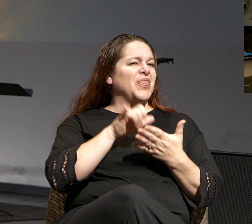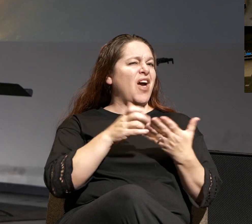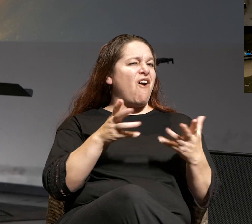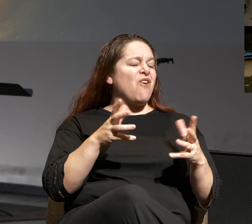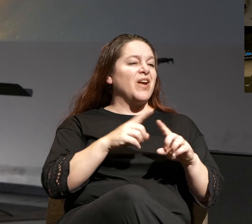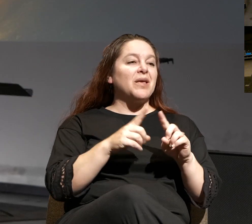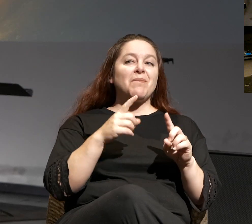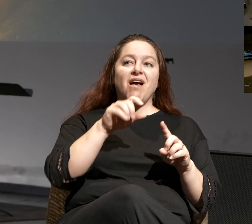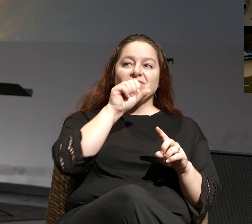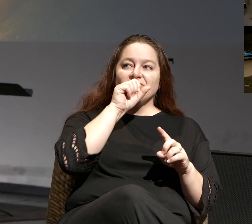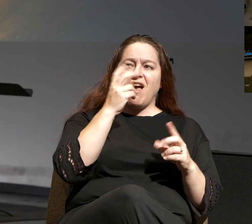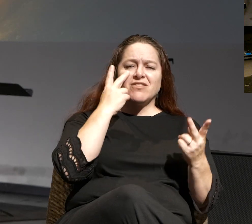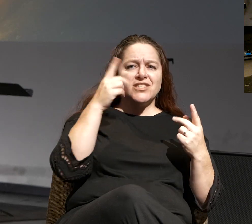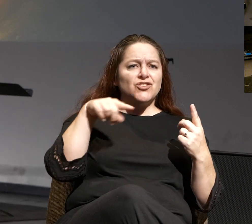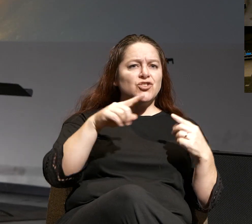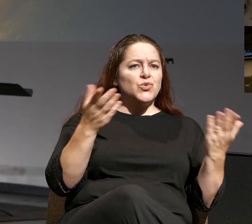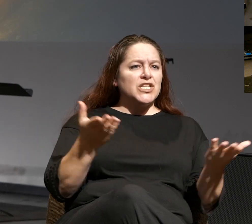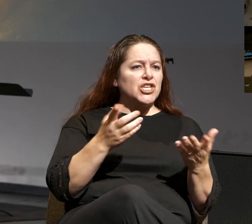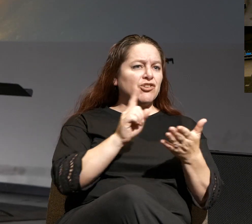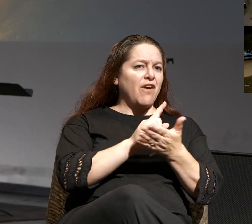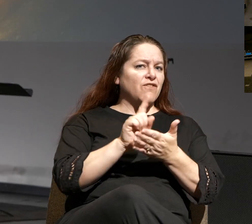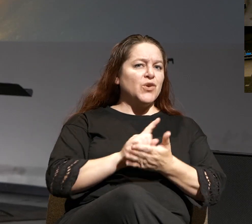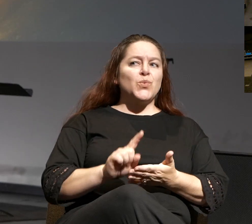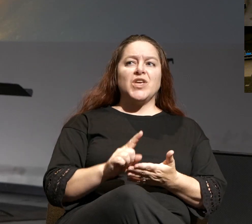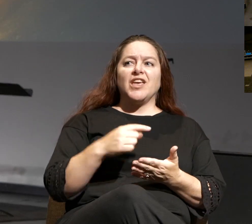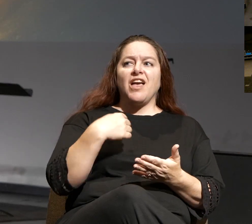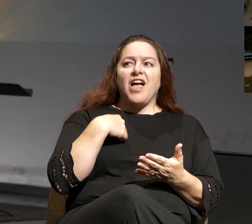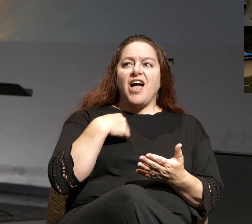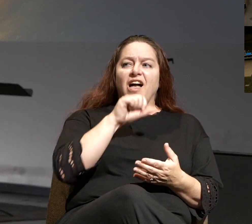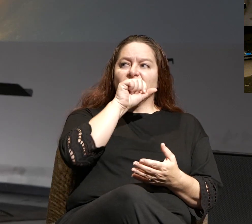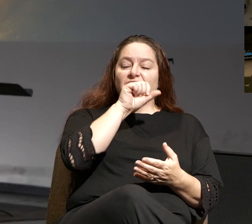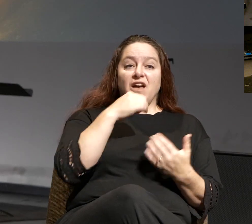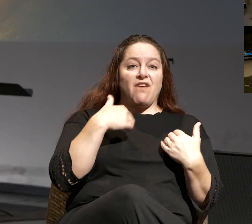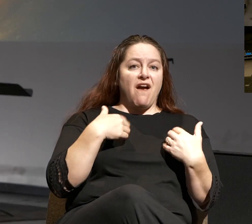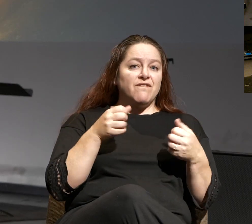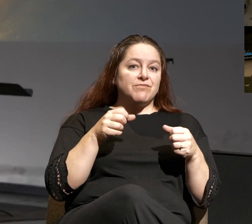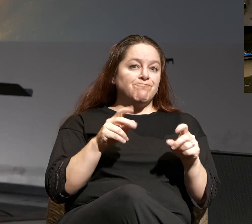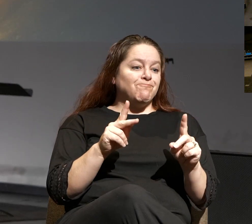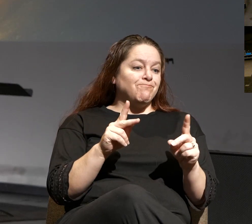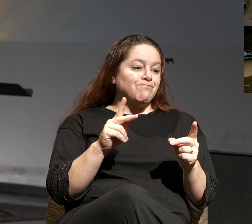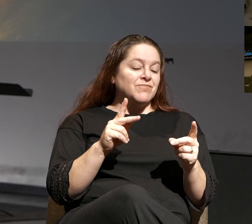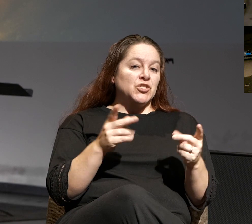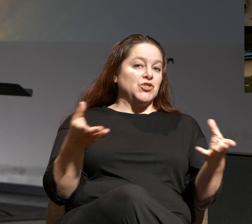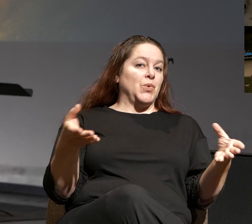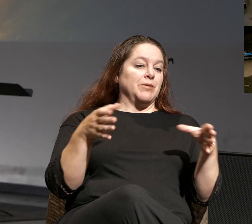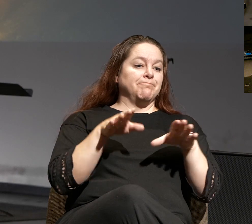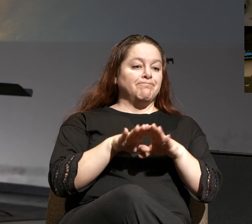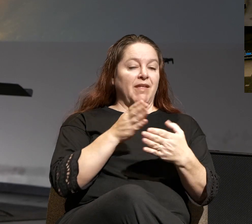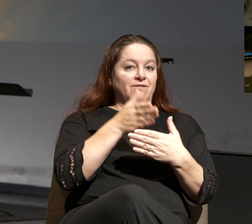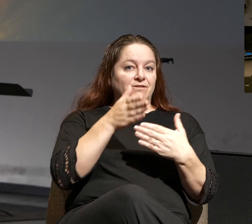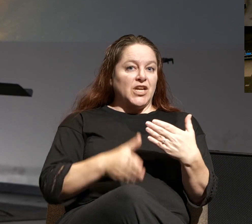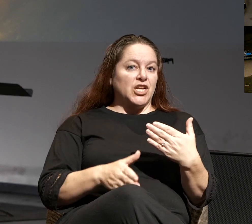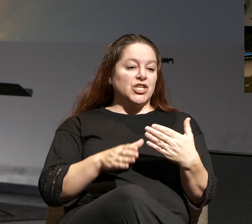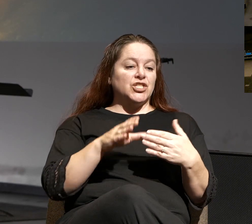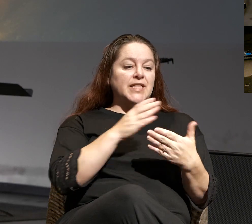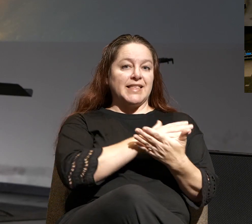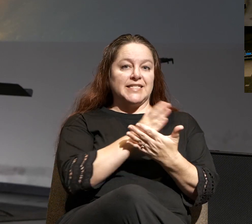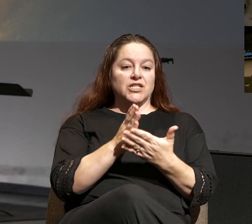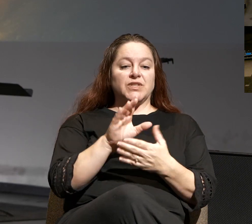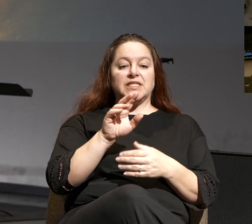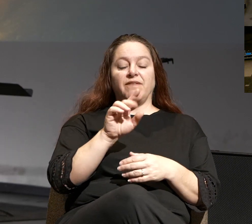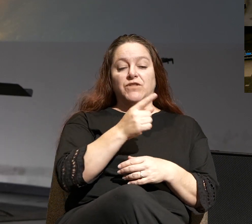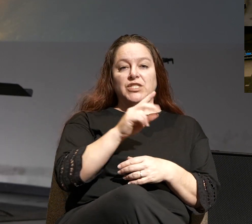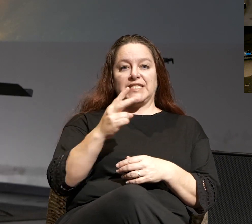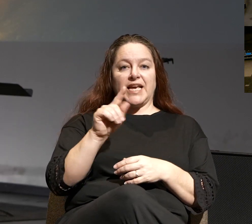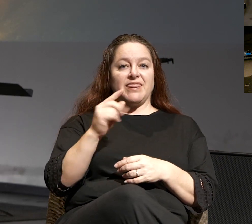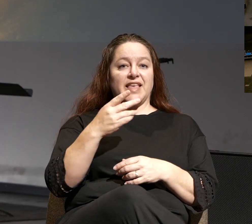seeing you here each and every week. And I love that I have the chance to wrap up this series on 1st and 2nd Thessalonians. For